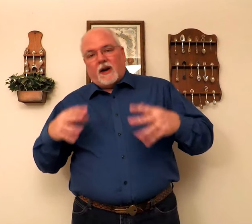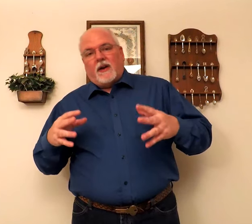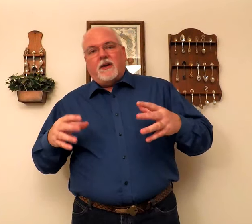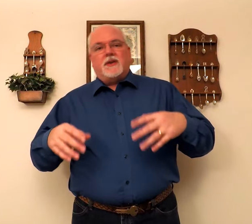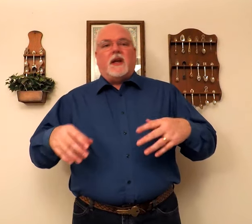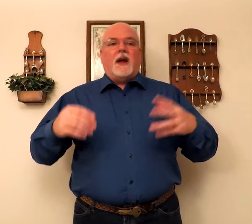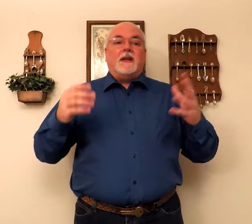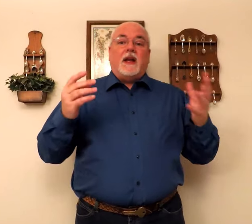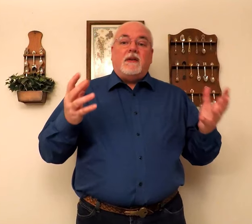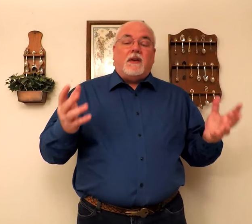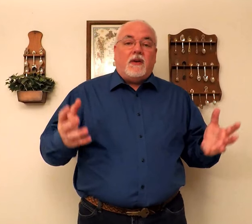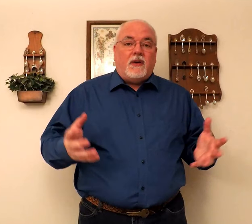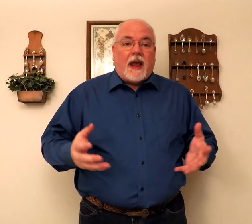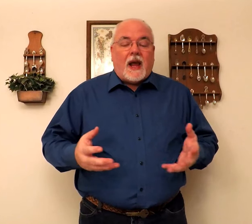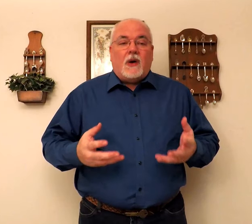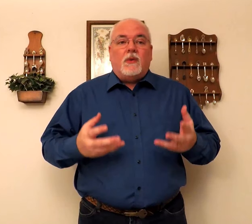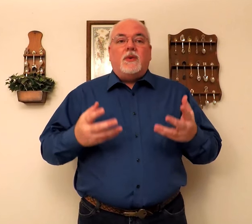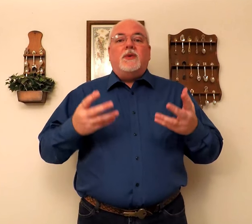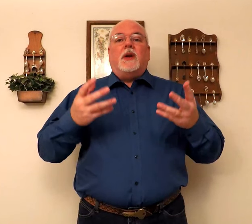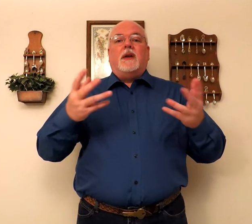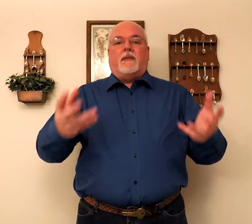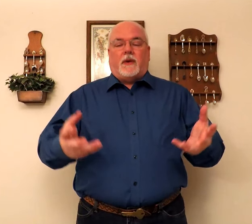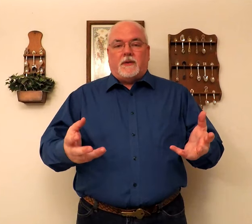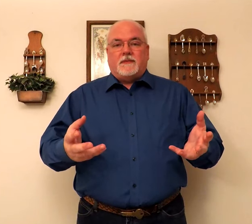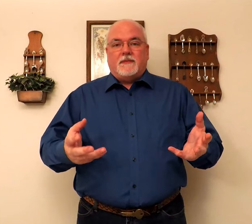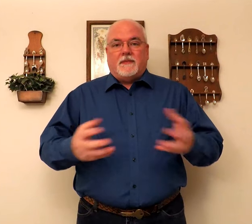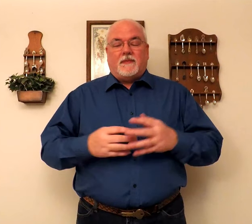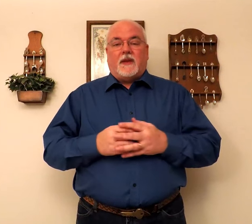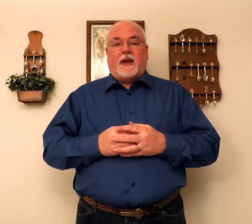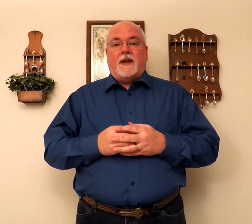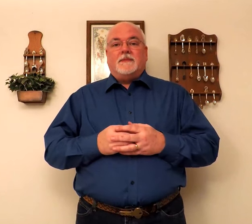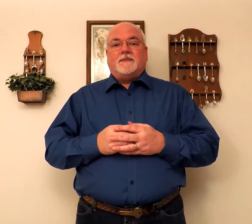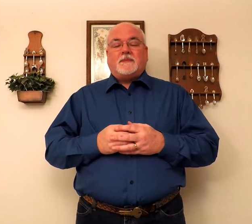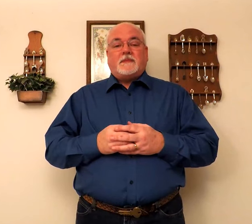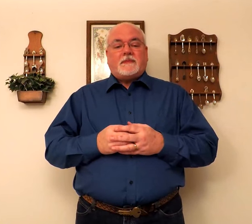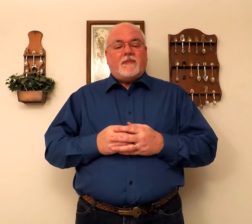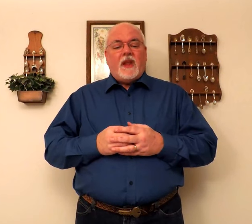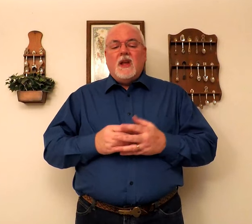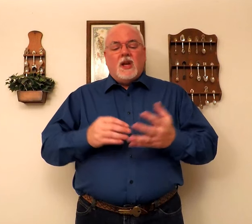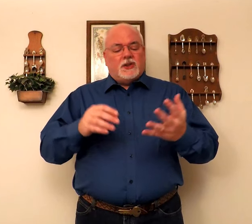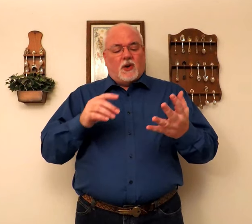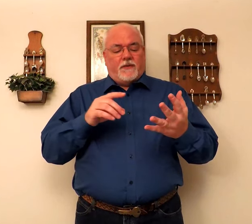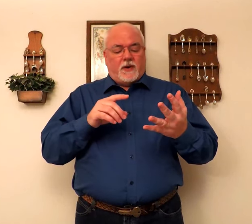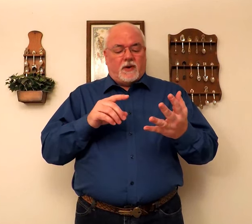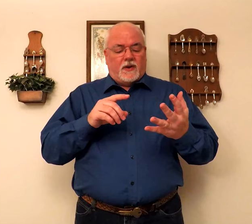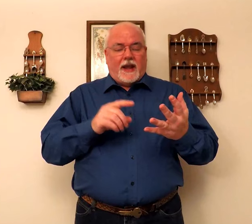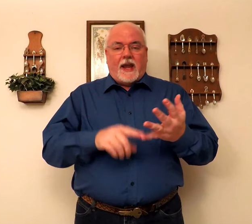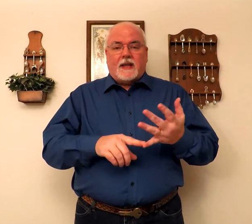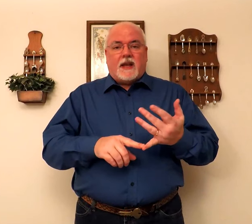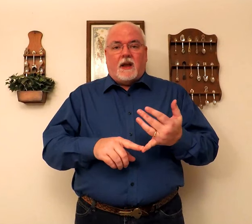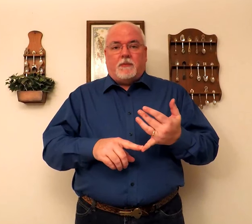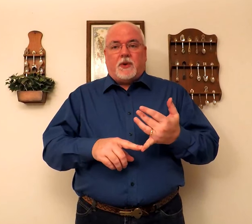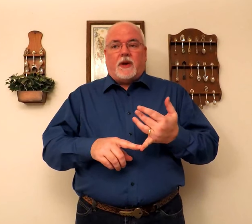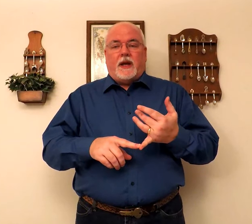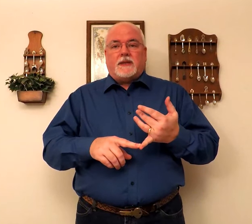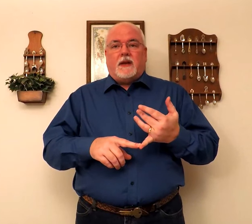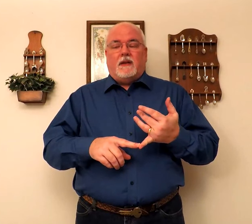clarity of your signs, and how you deliver. Okay? So, if you're ASL, pure ASL,